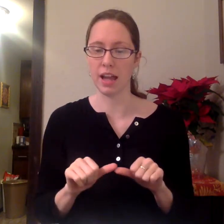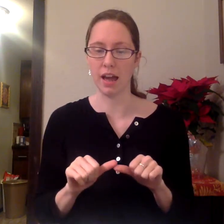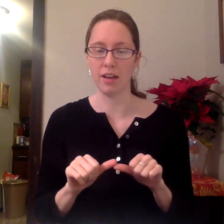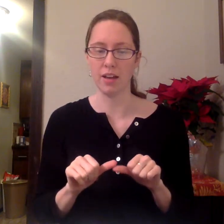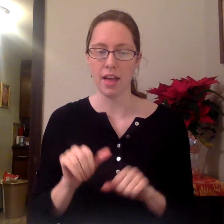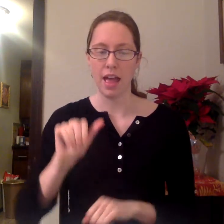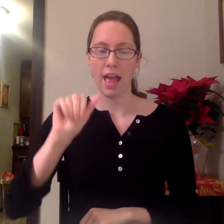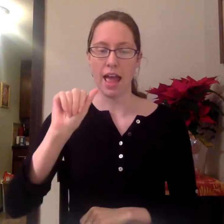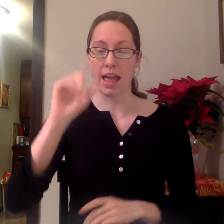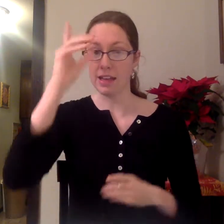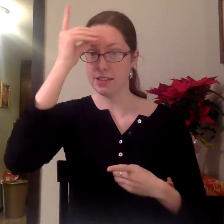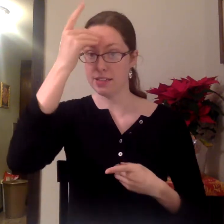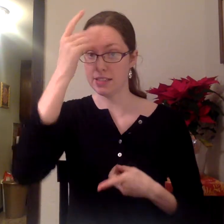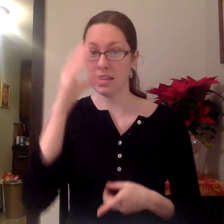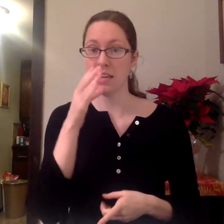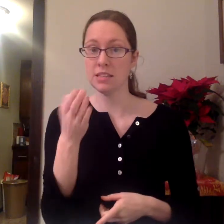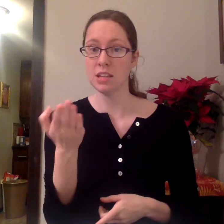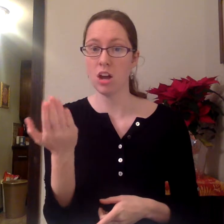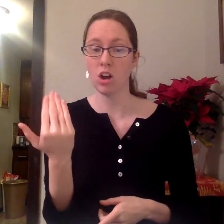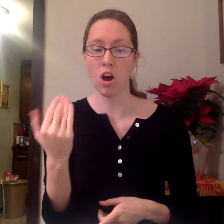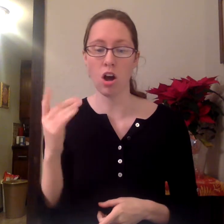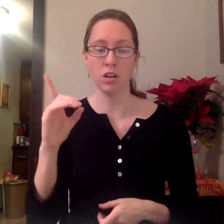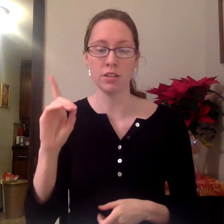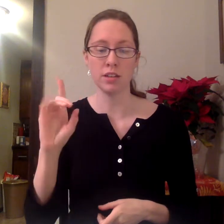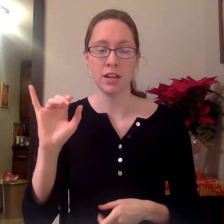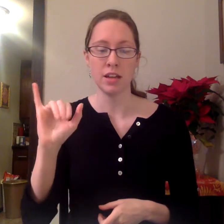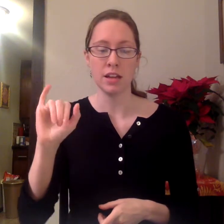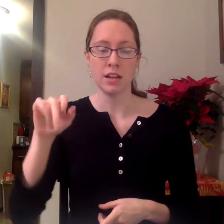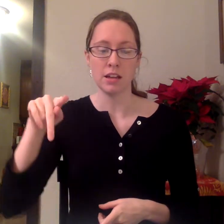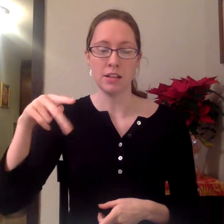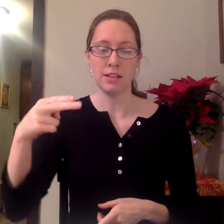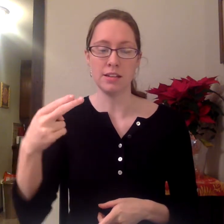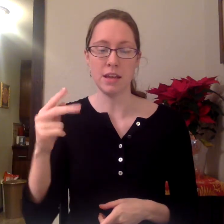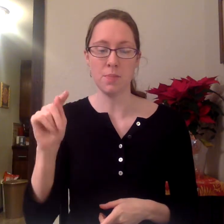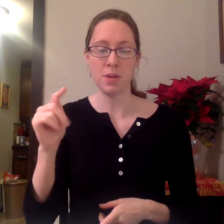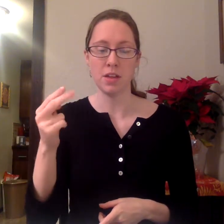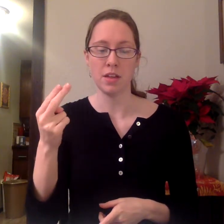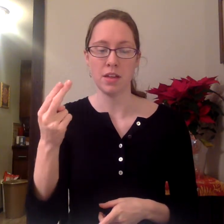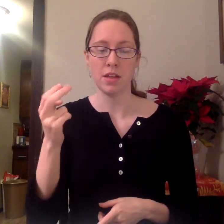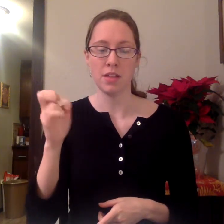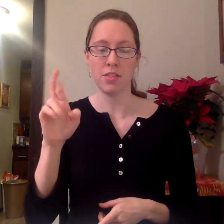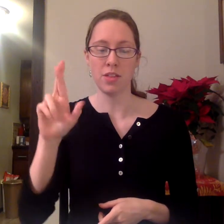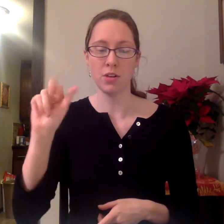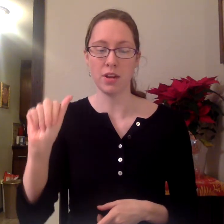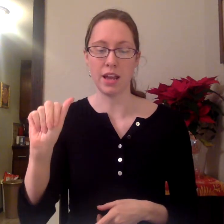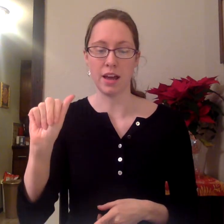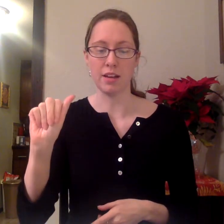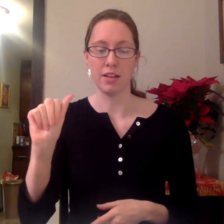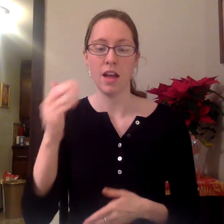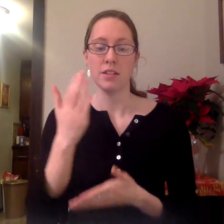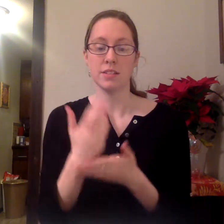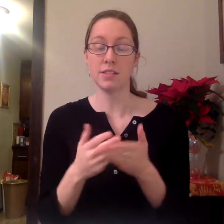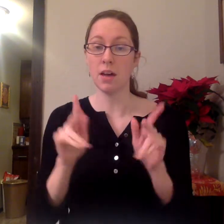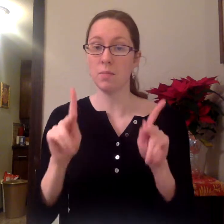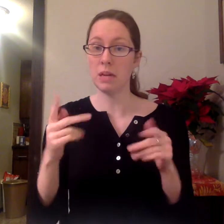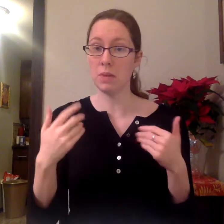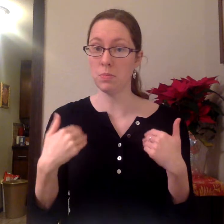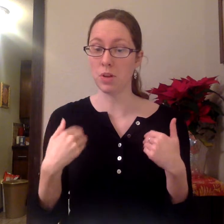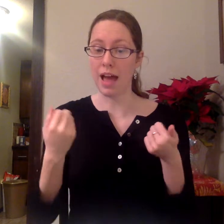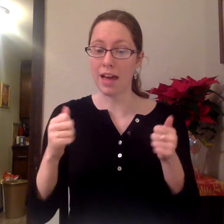a disease called diphtheria. Some people had